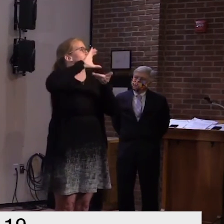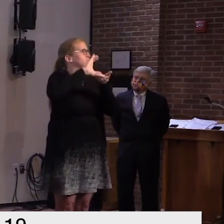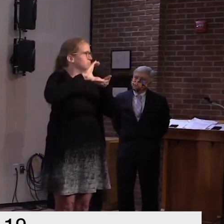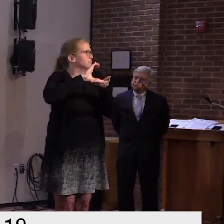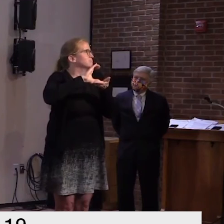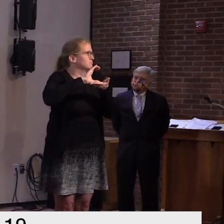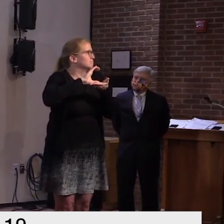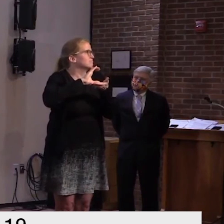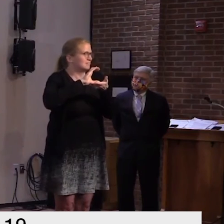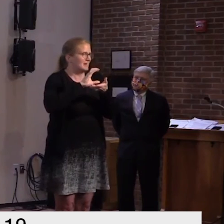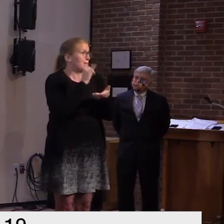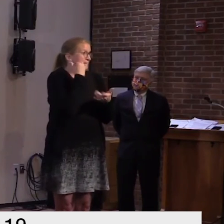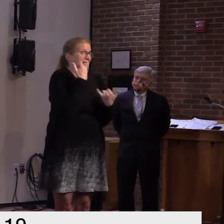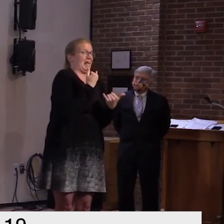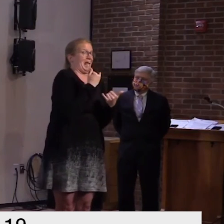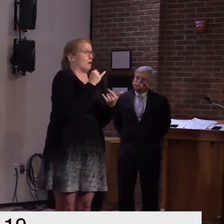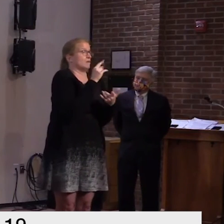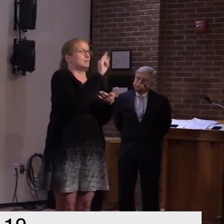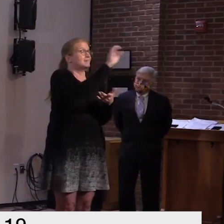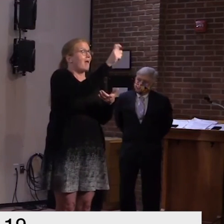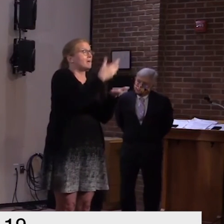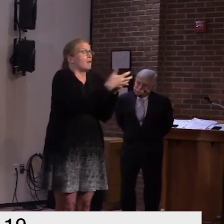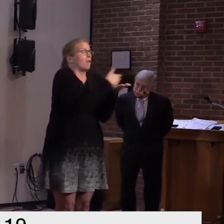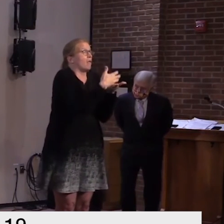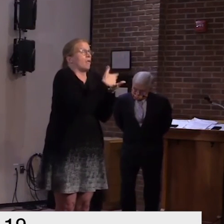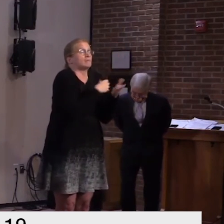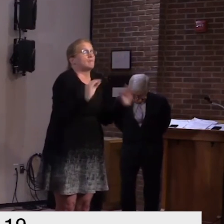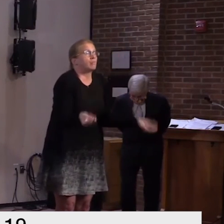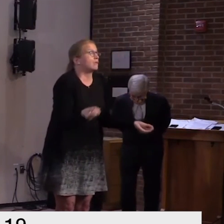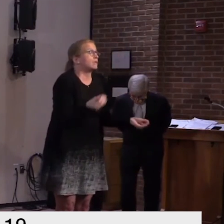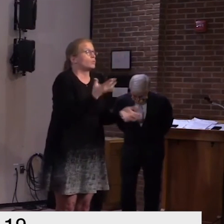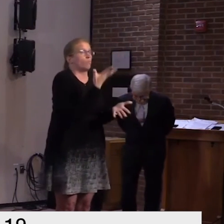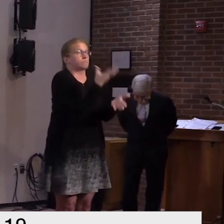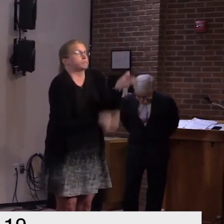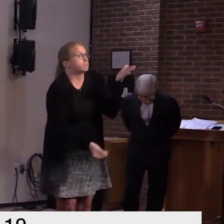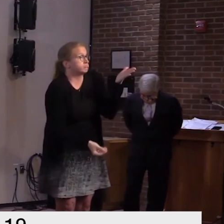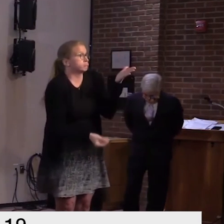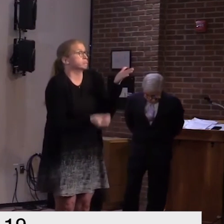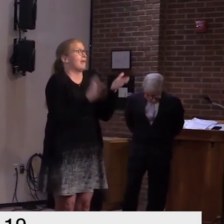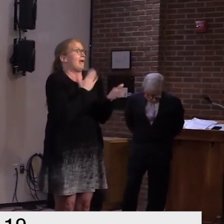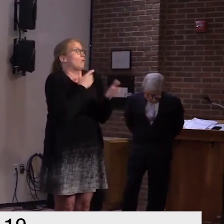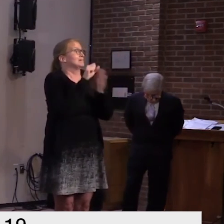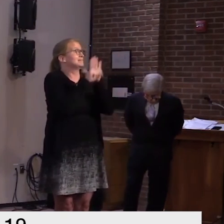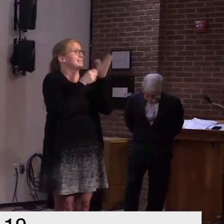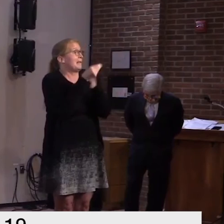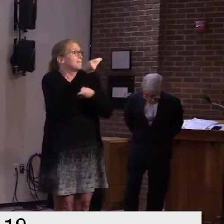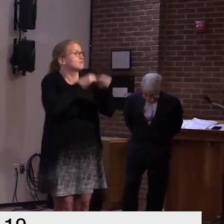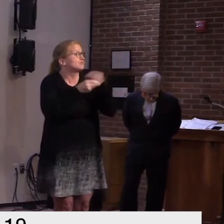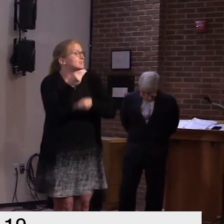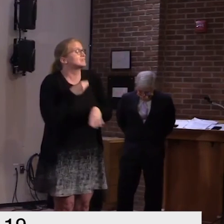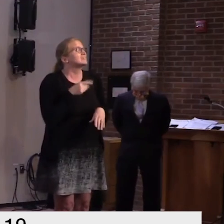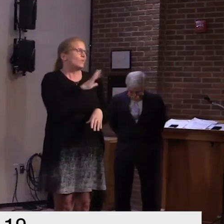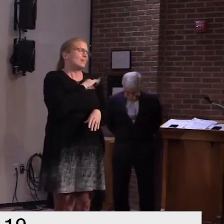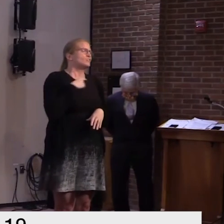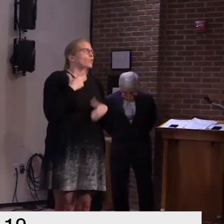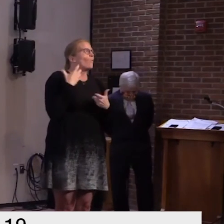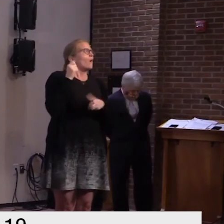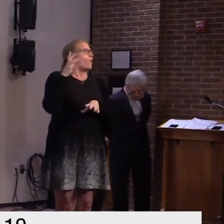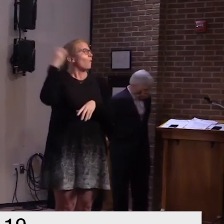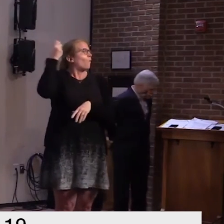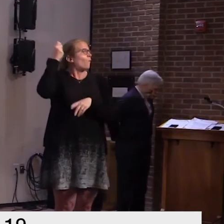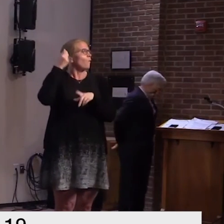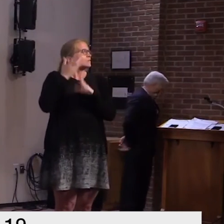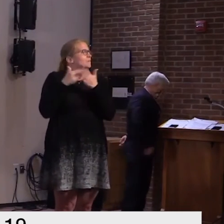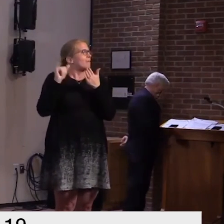the the fractured foundation economic foundation that we have right now that we can see and these businesses who